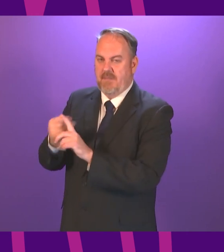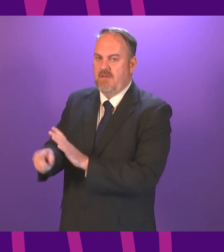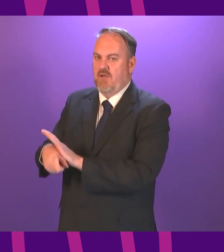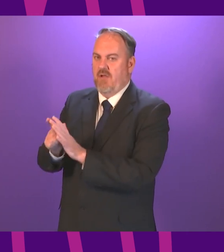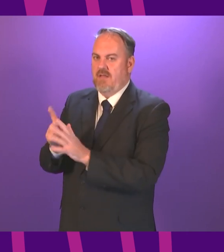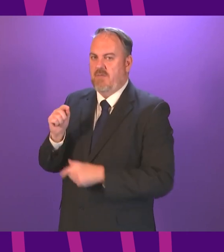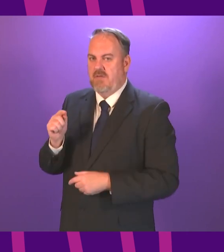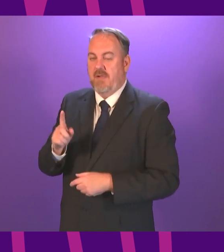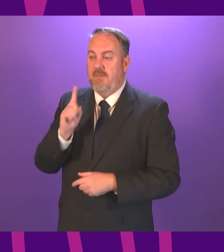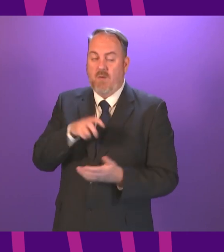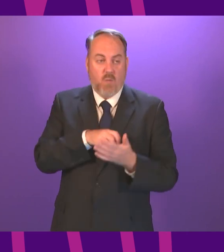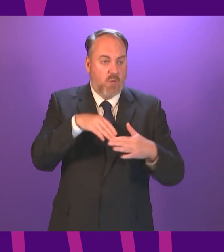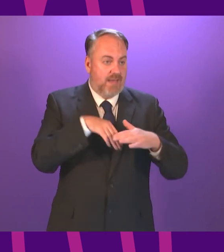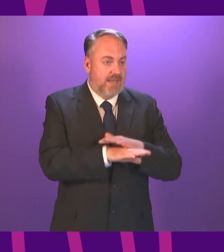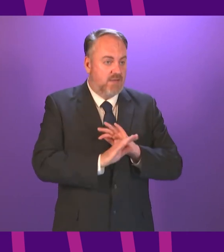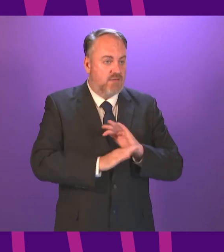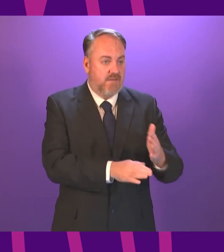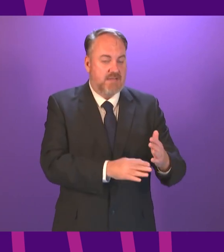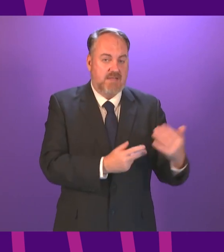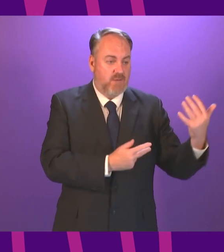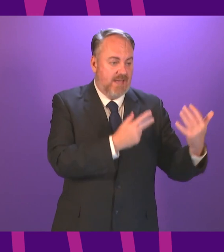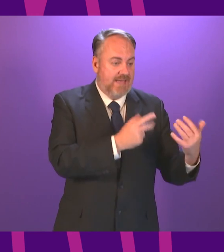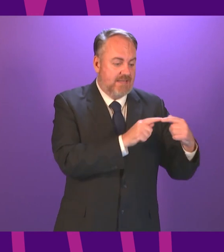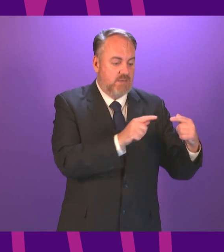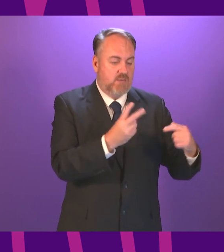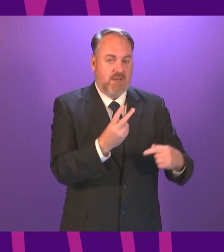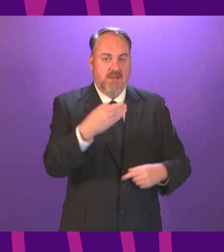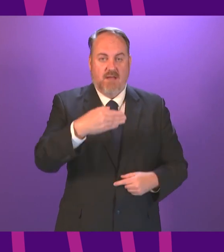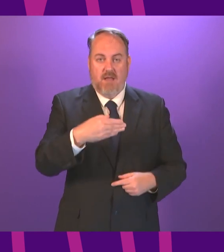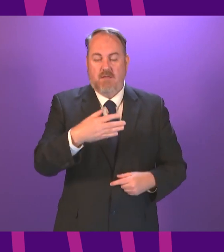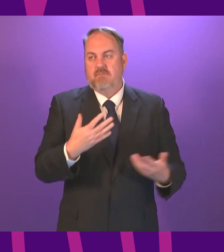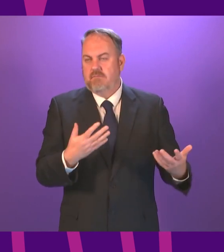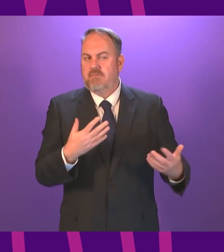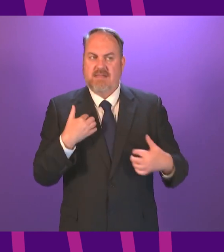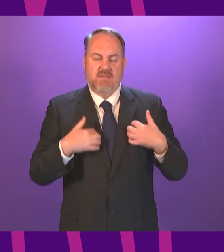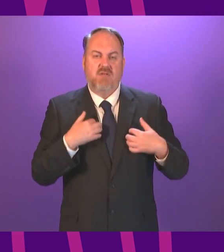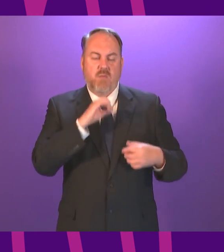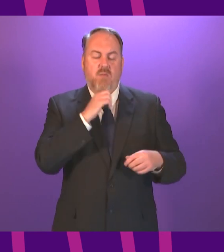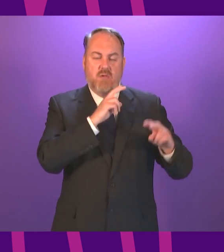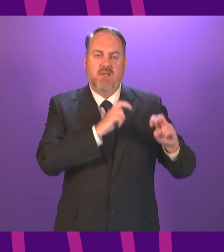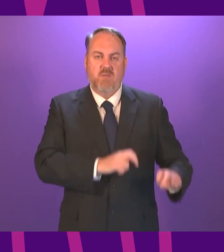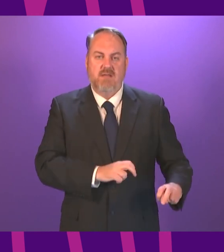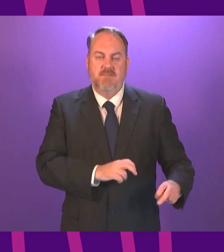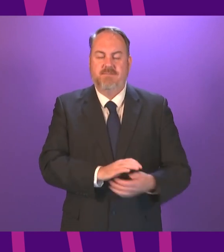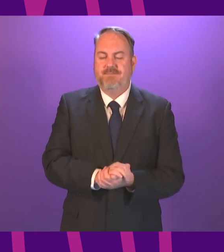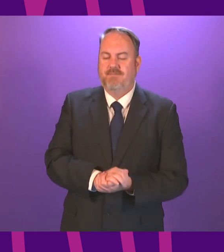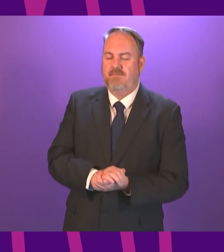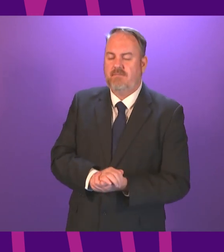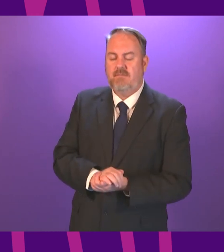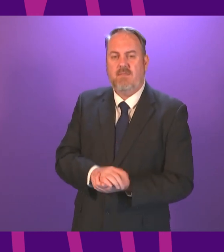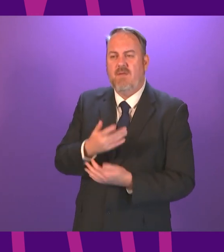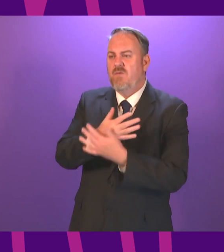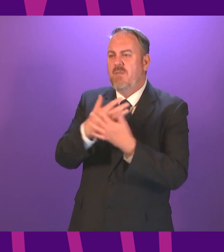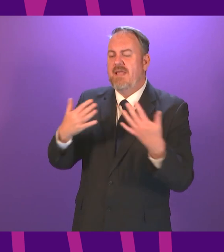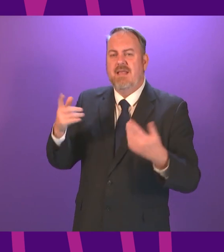as having walk-ins for 18 to 29 year olds and the other cohorts below 40 I think that is a fair challenge I can promise him something I am looking at in terms of the do not attends